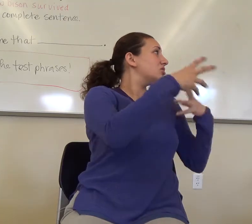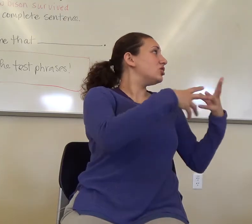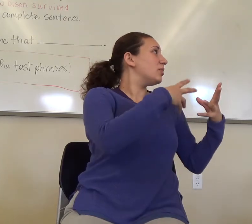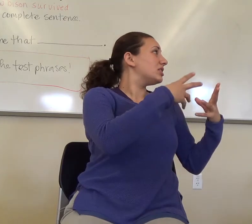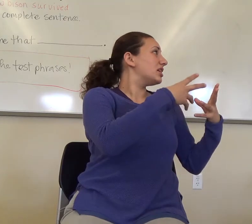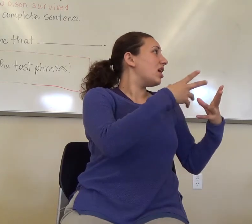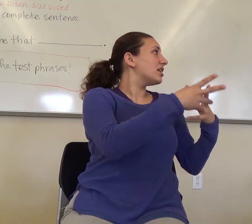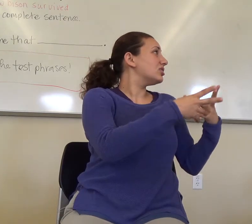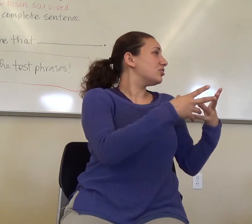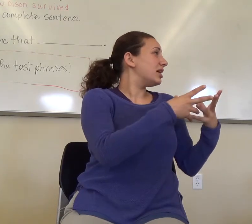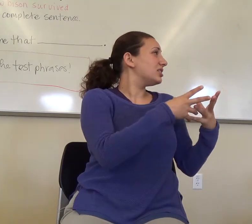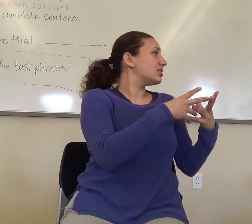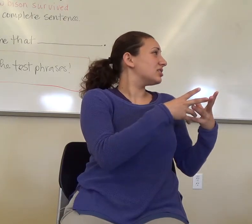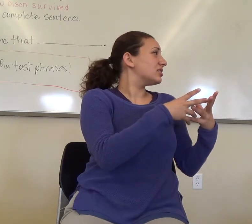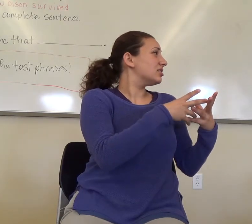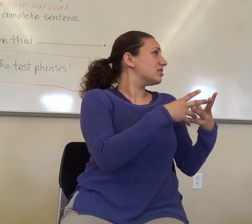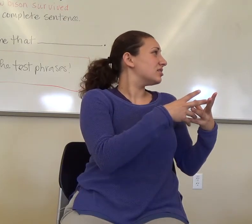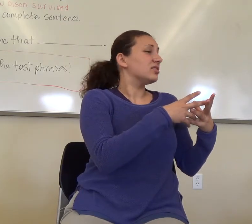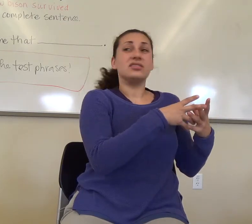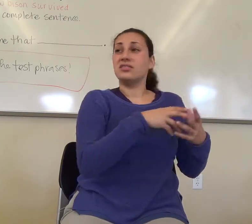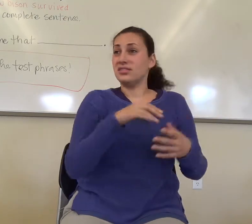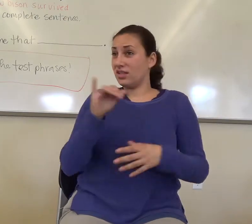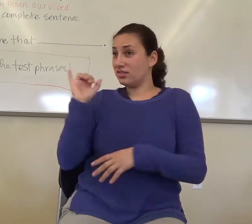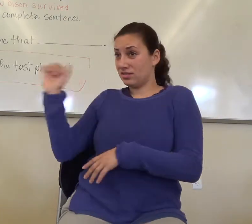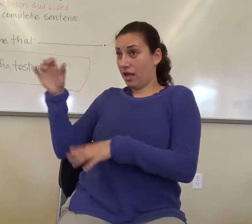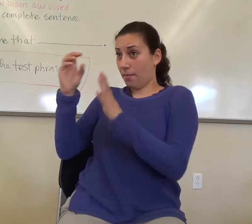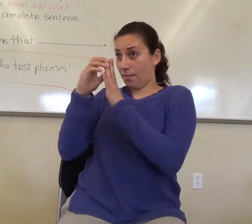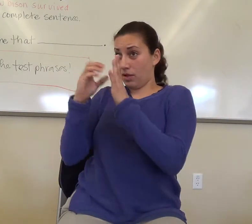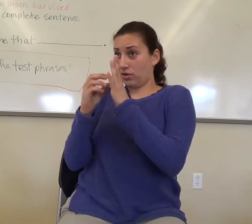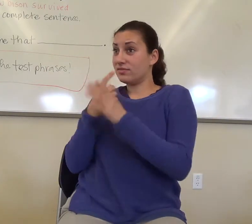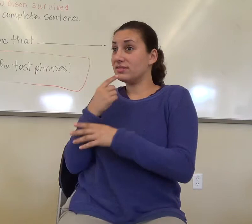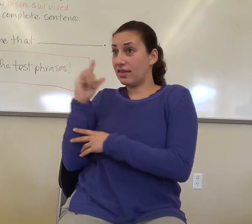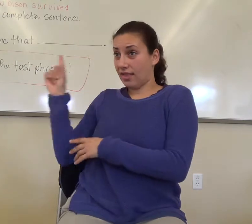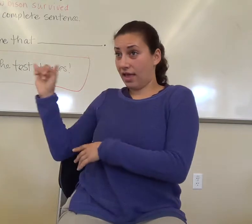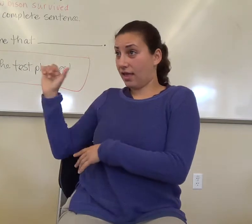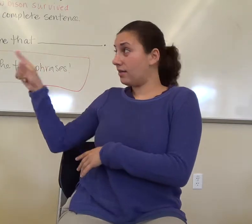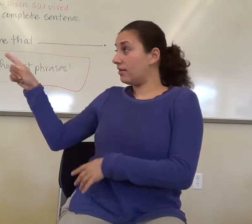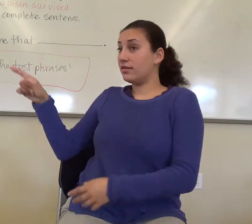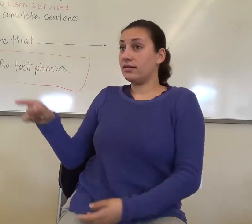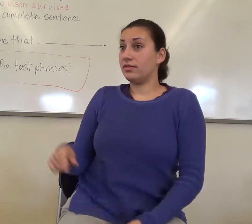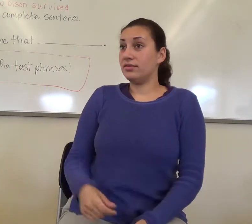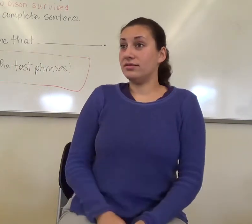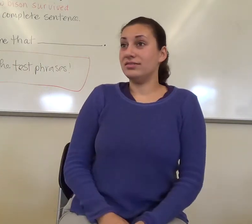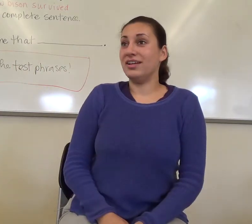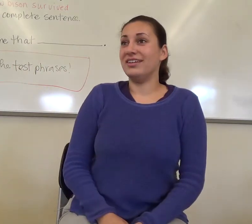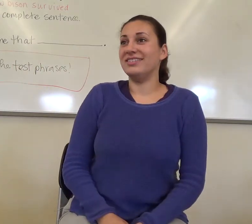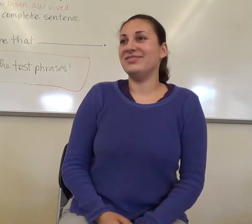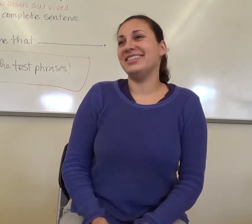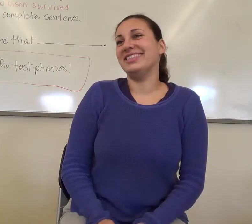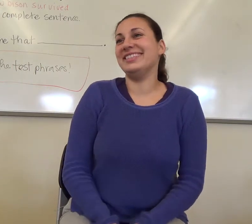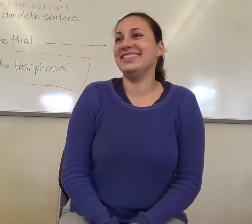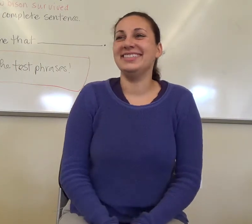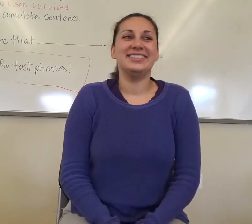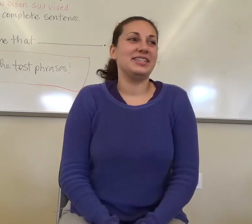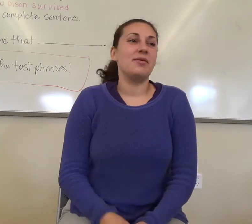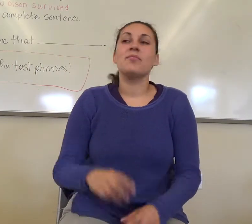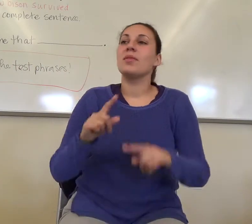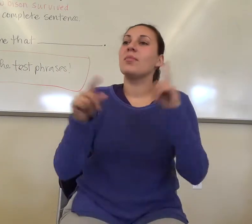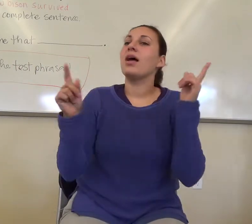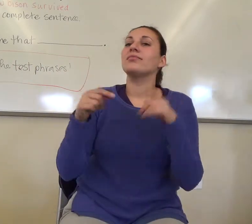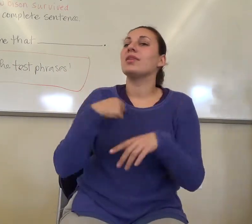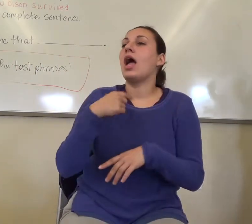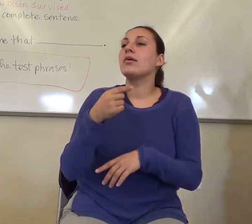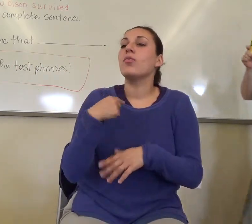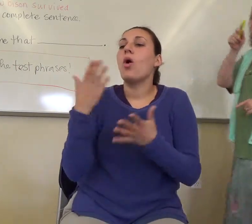just, it was too much, it cost too much, or? Is that what this paragraph says? No. No. but. We're worried about